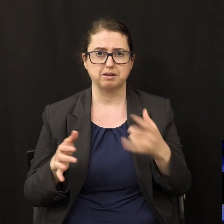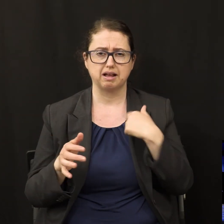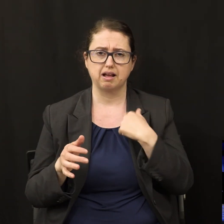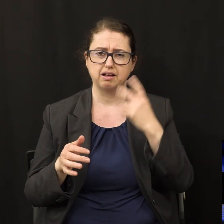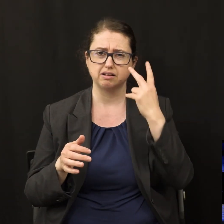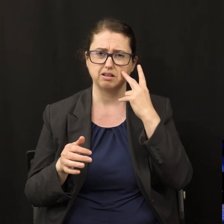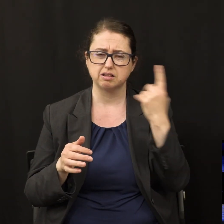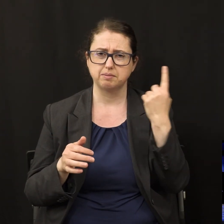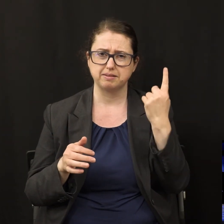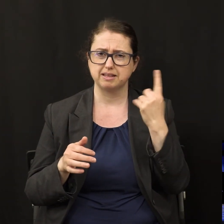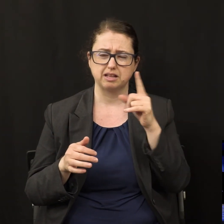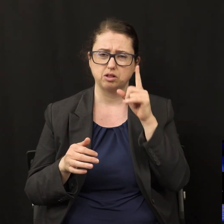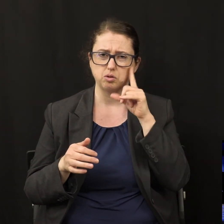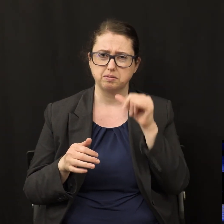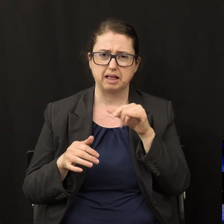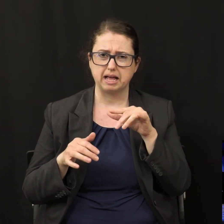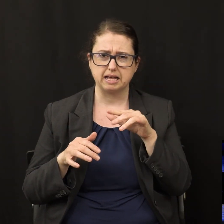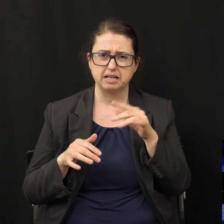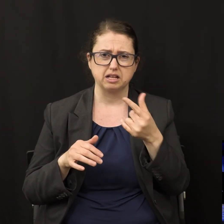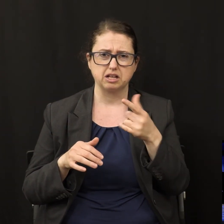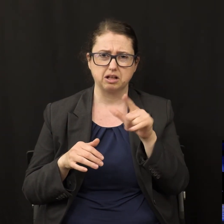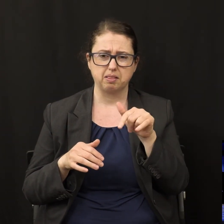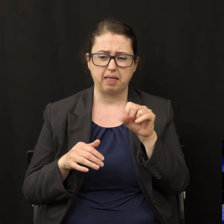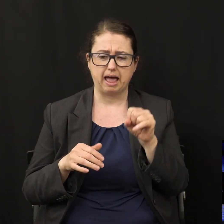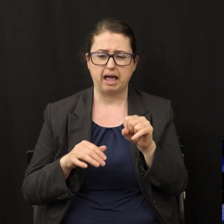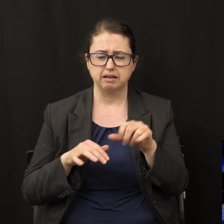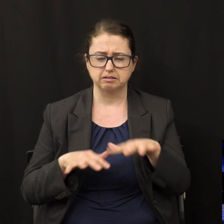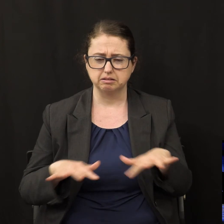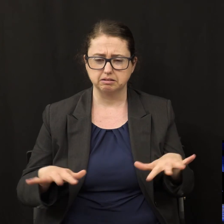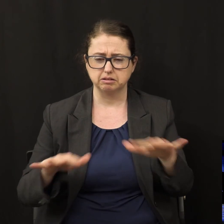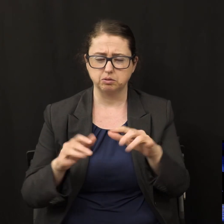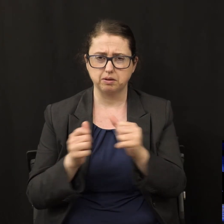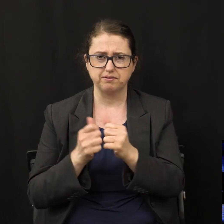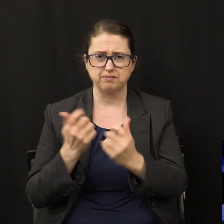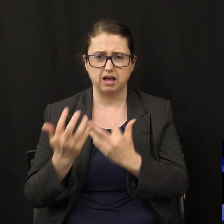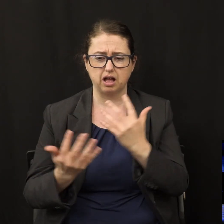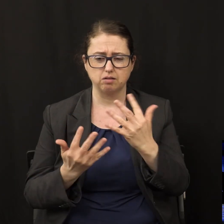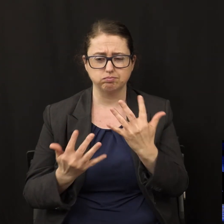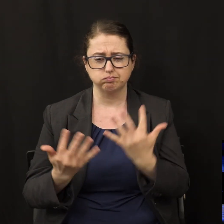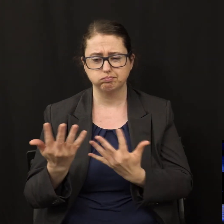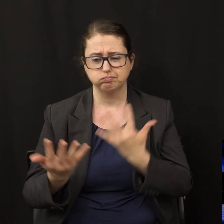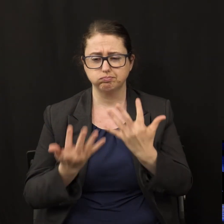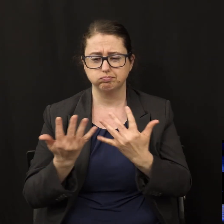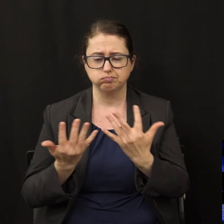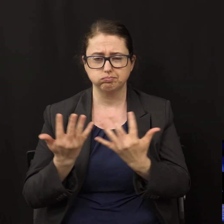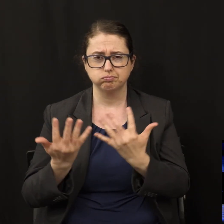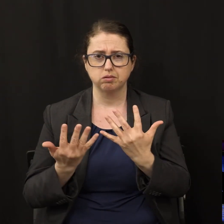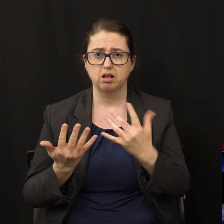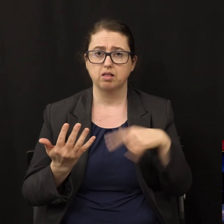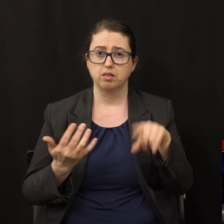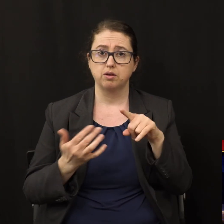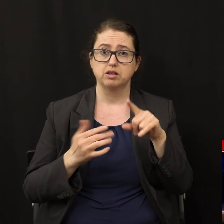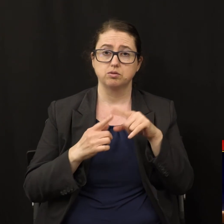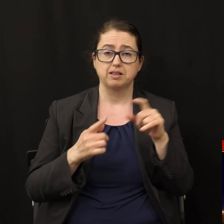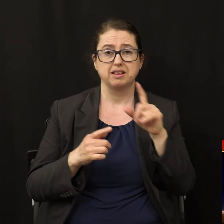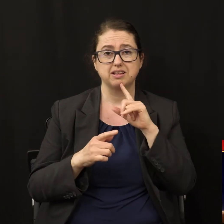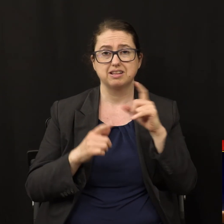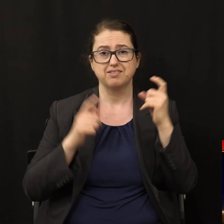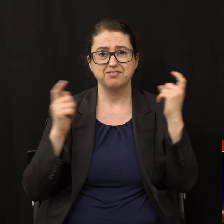like a sea of glass mingled with fire and those who have the what the victory over the